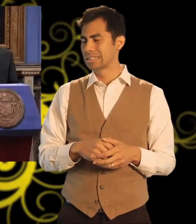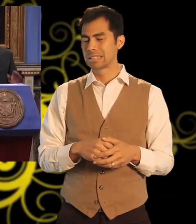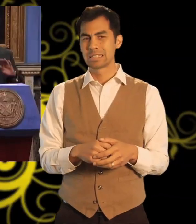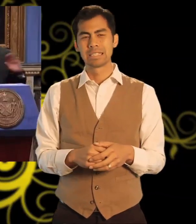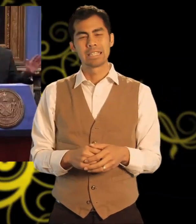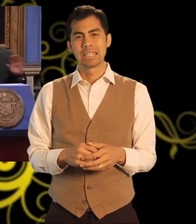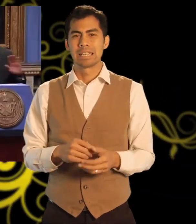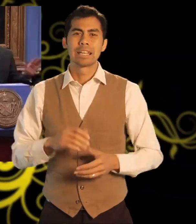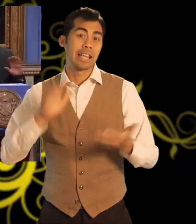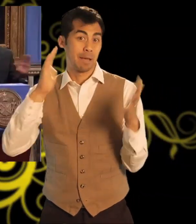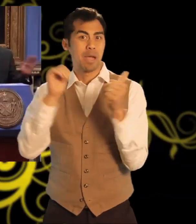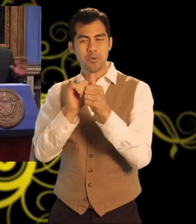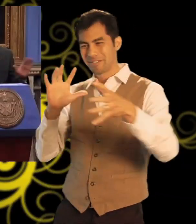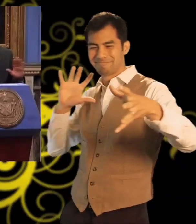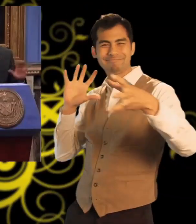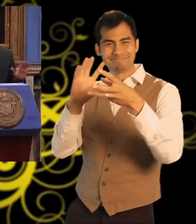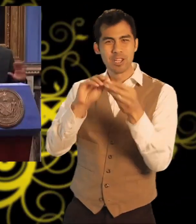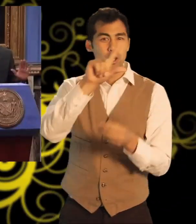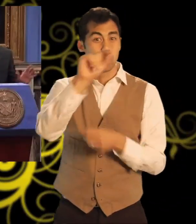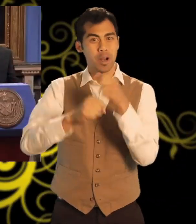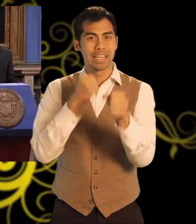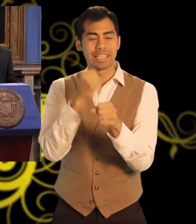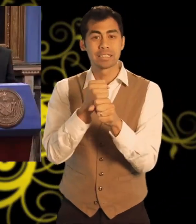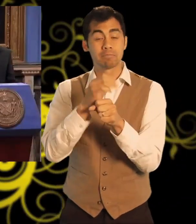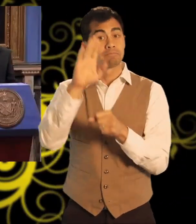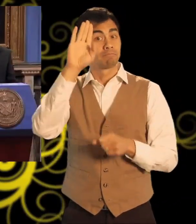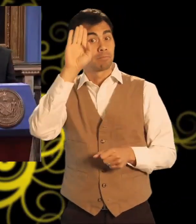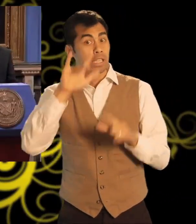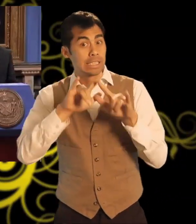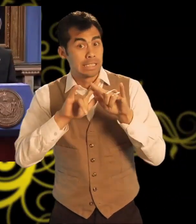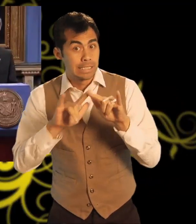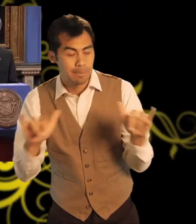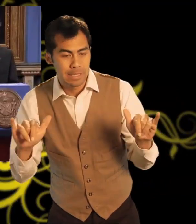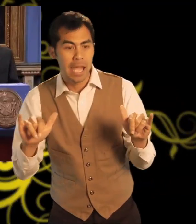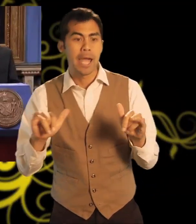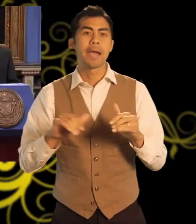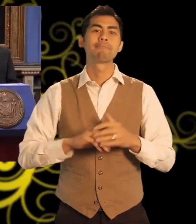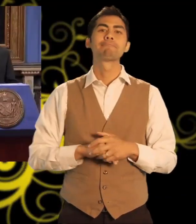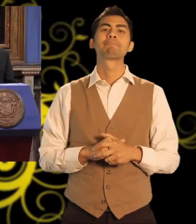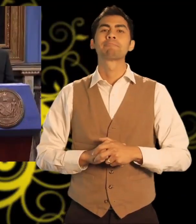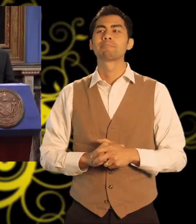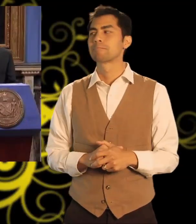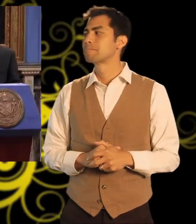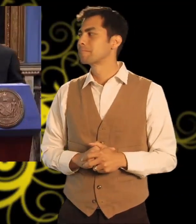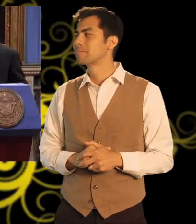any other time in the past 20 years. At the same time,